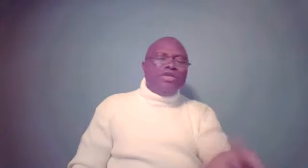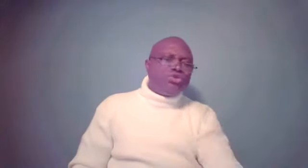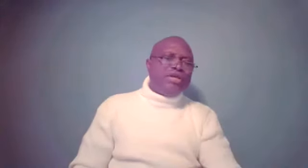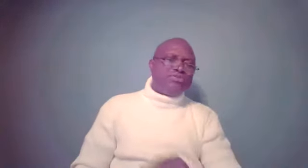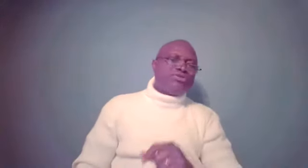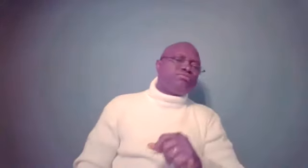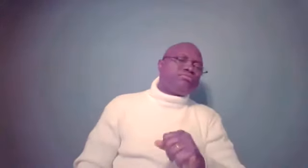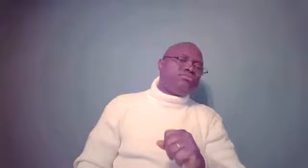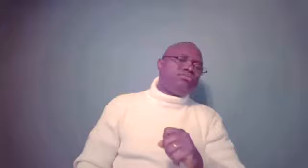the dreams.